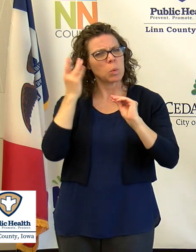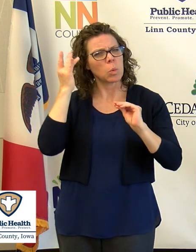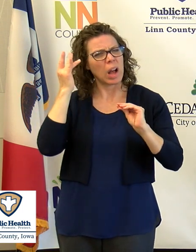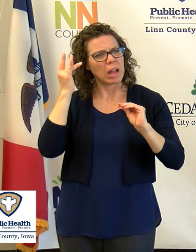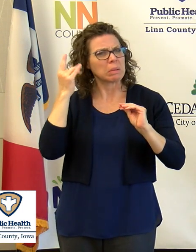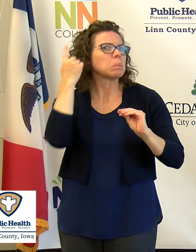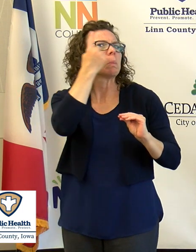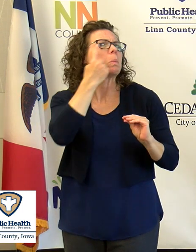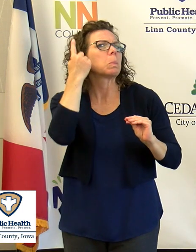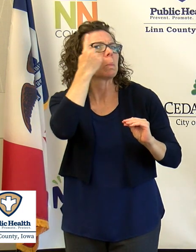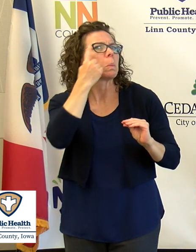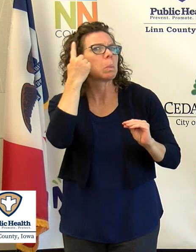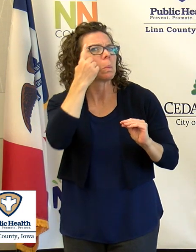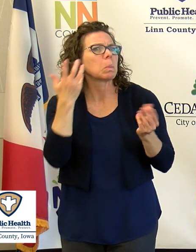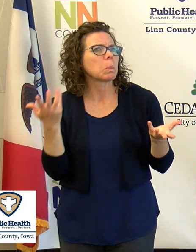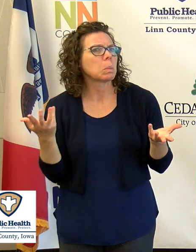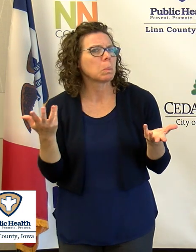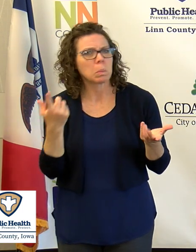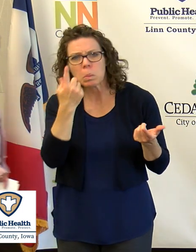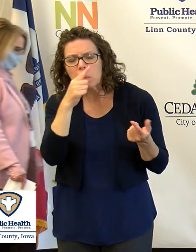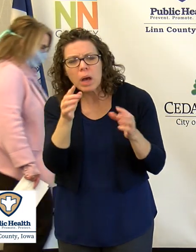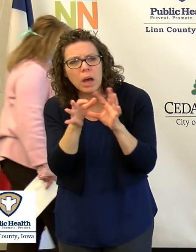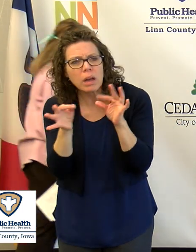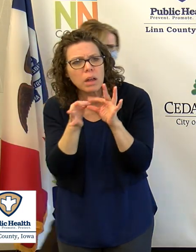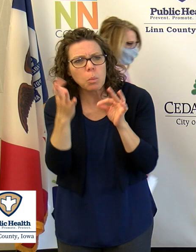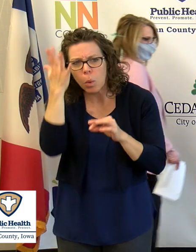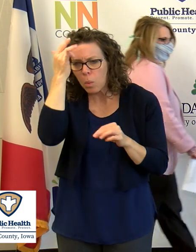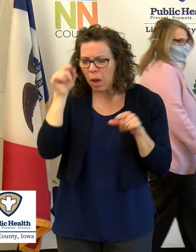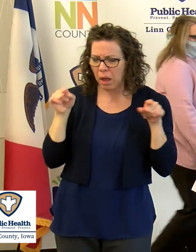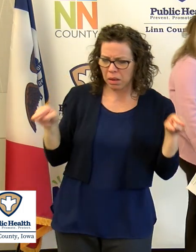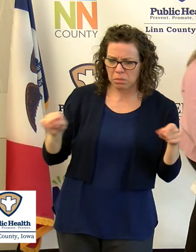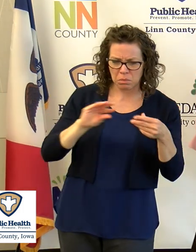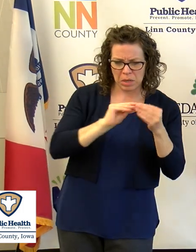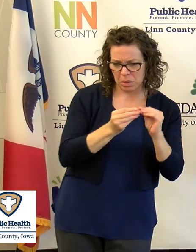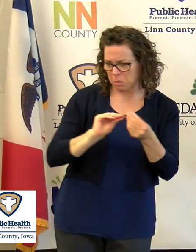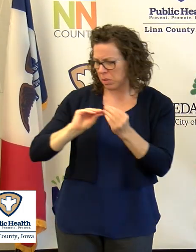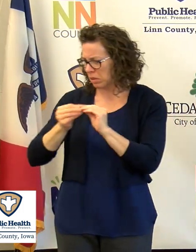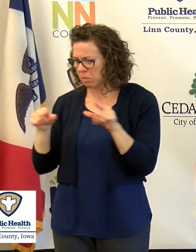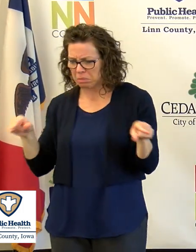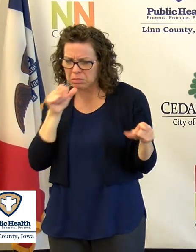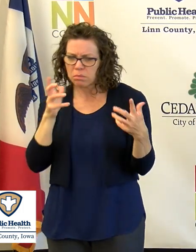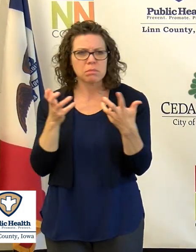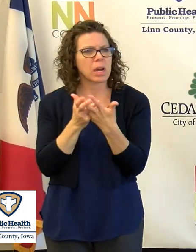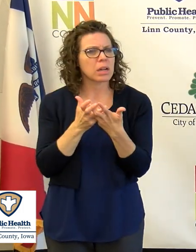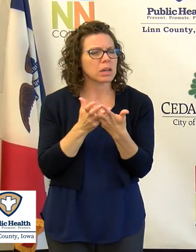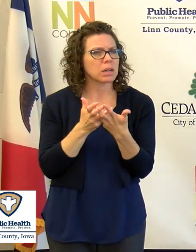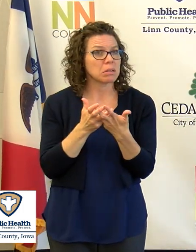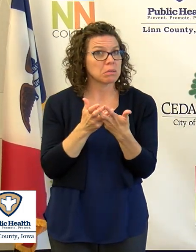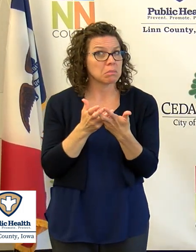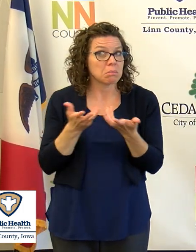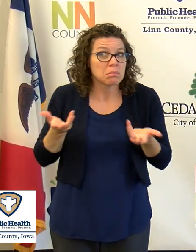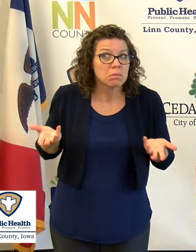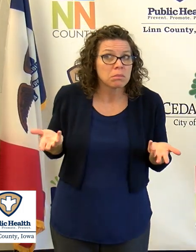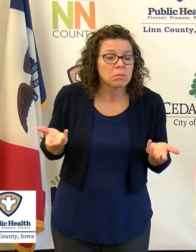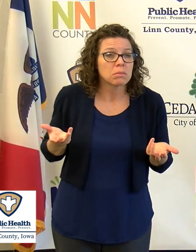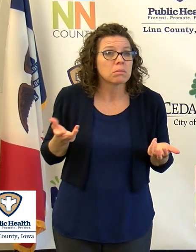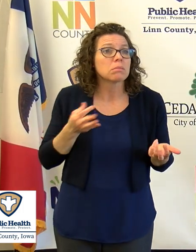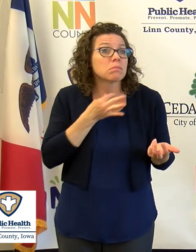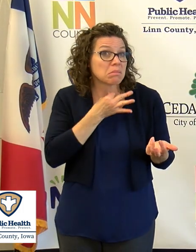I was just wondering if you could comment on why you think that discrepancy is there. I mean, are you